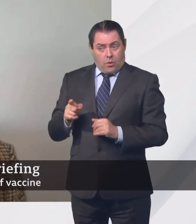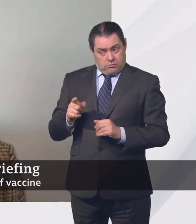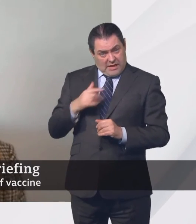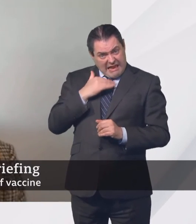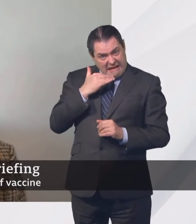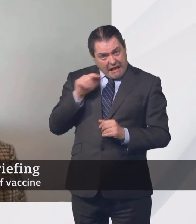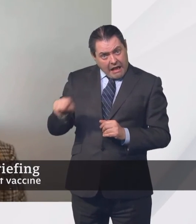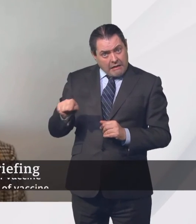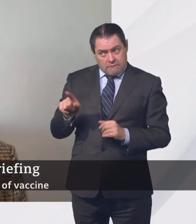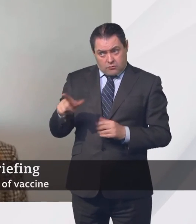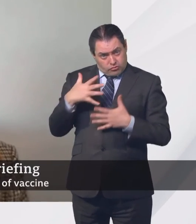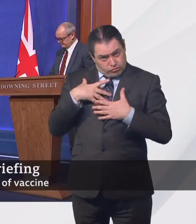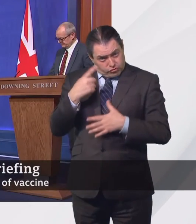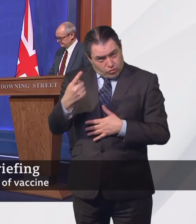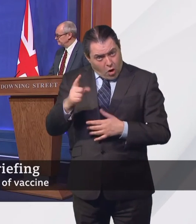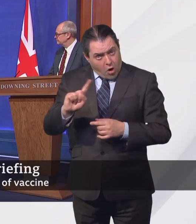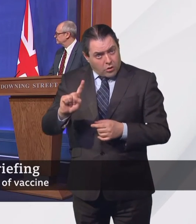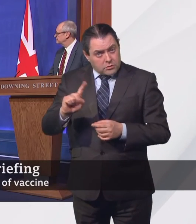protection for residents?